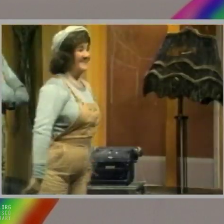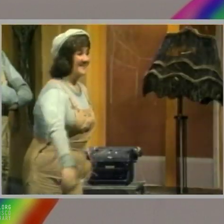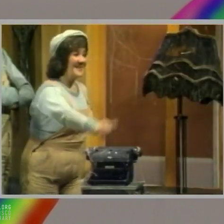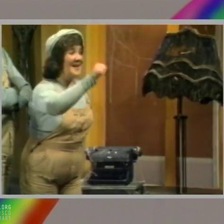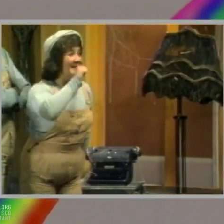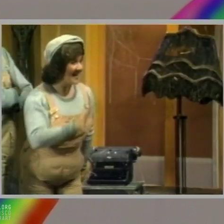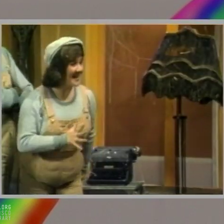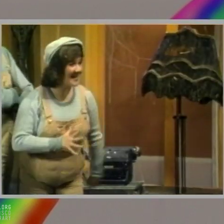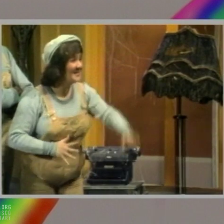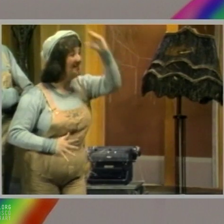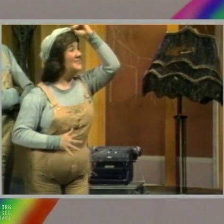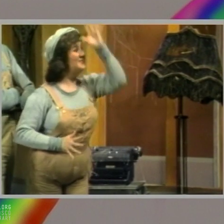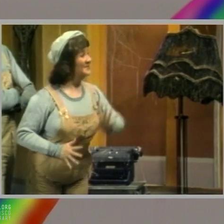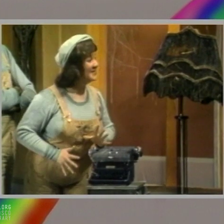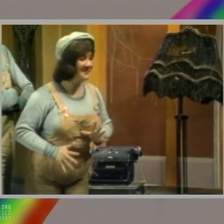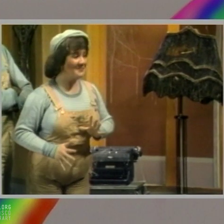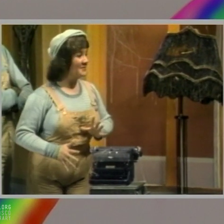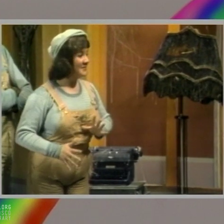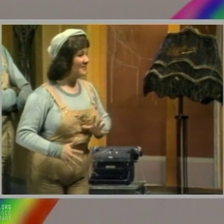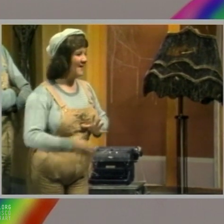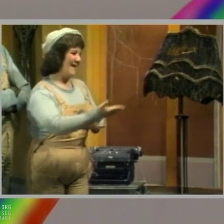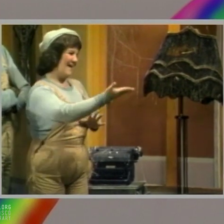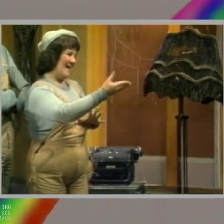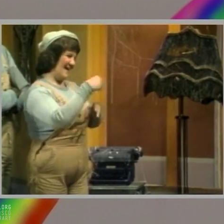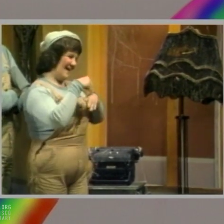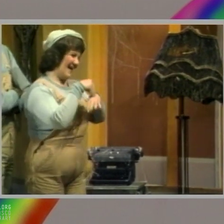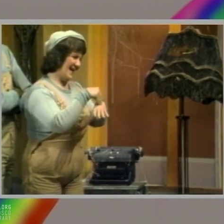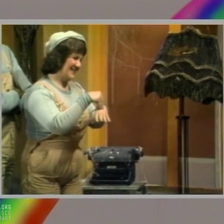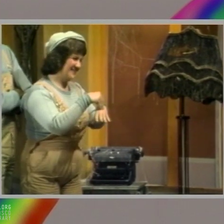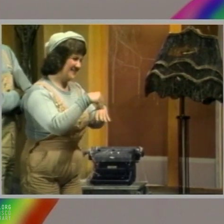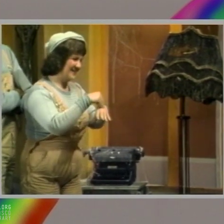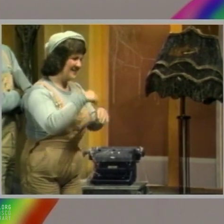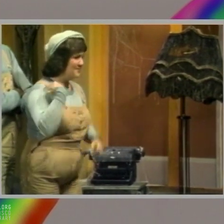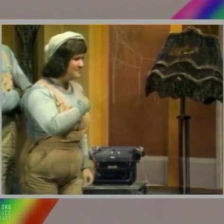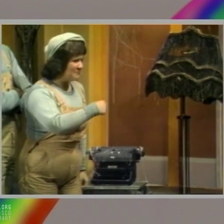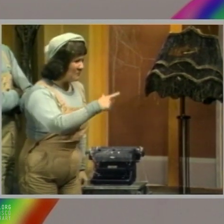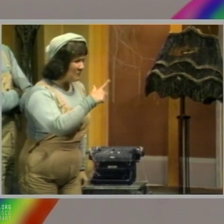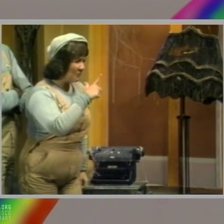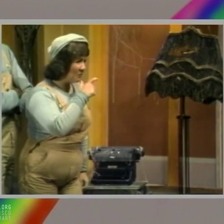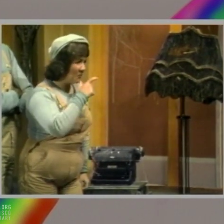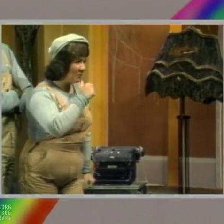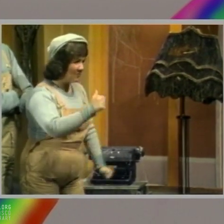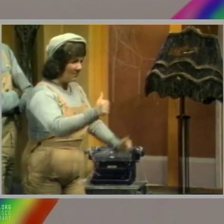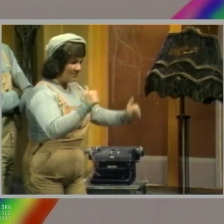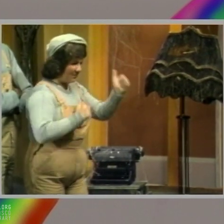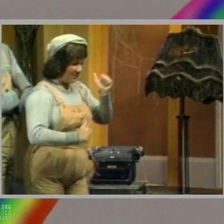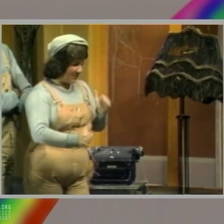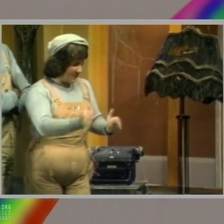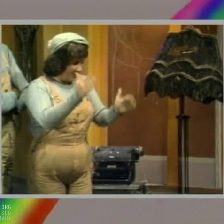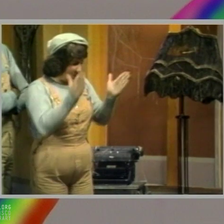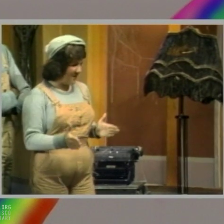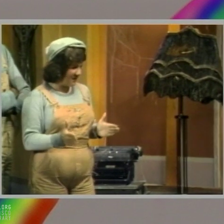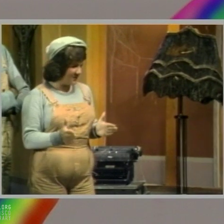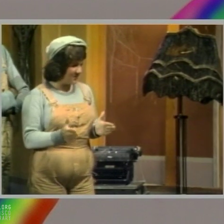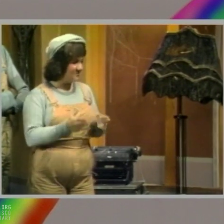Ladies and gentlemen, and Octopus, we are a troupe of actors